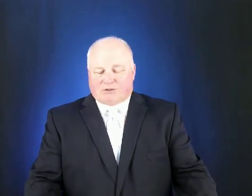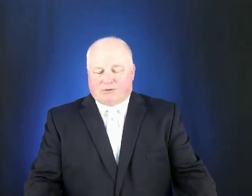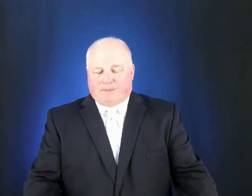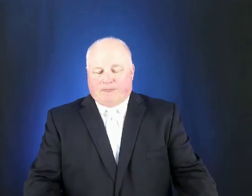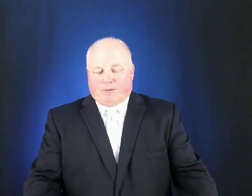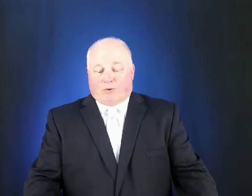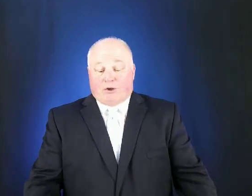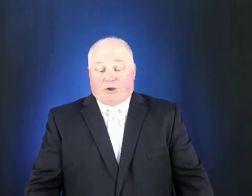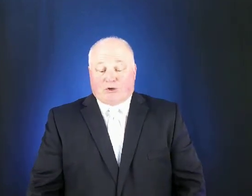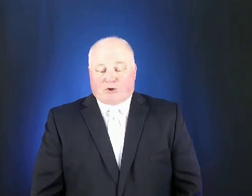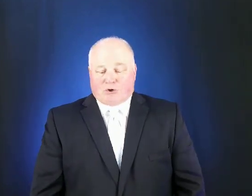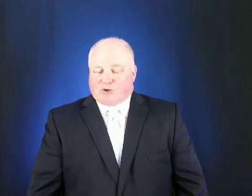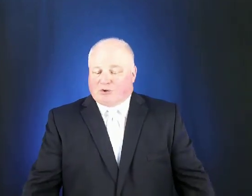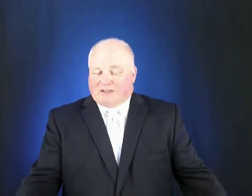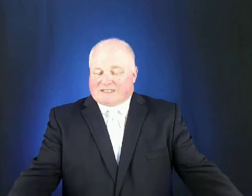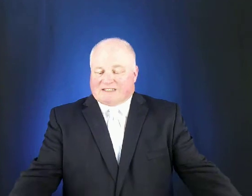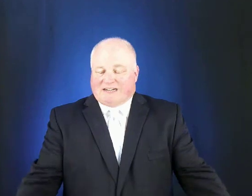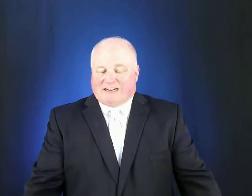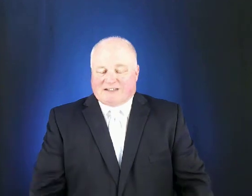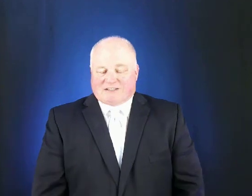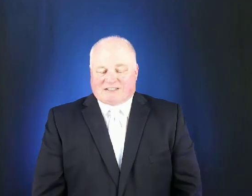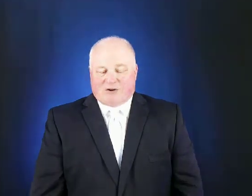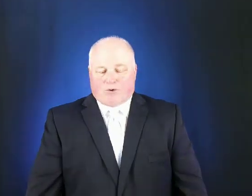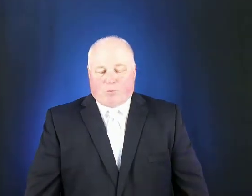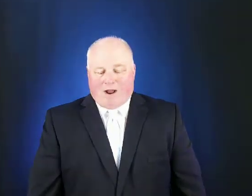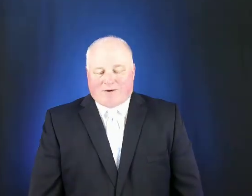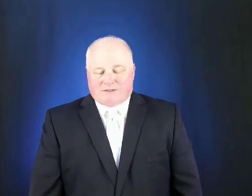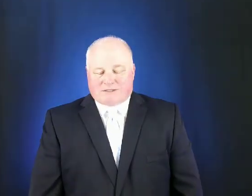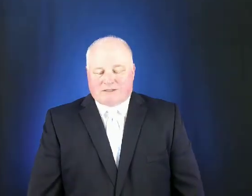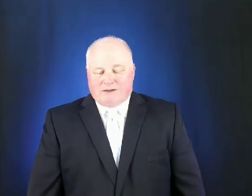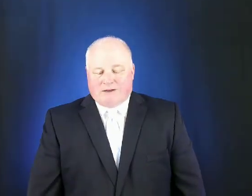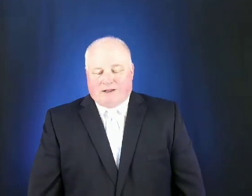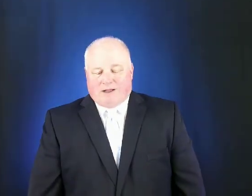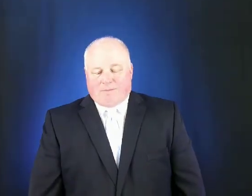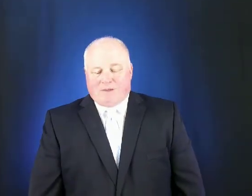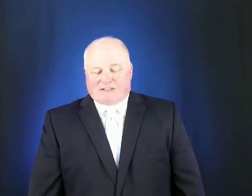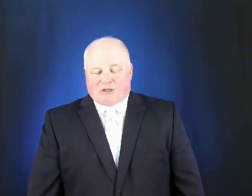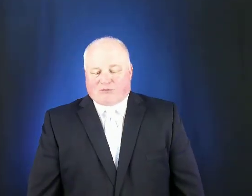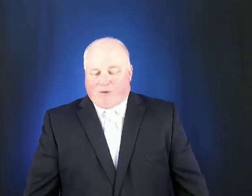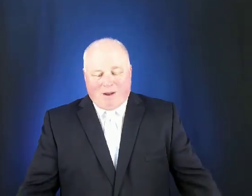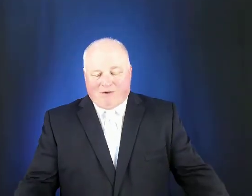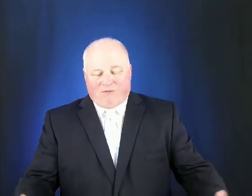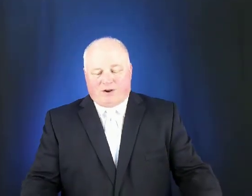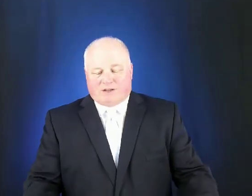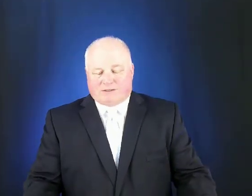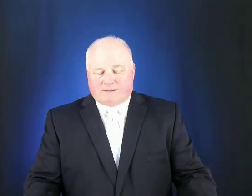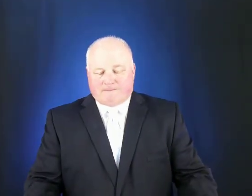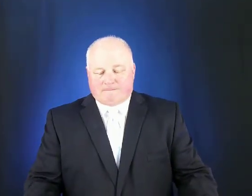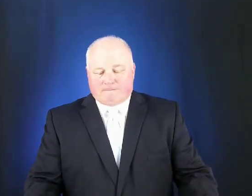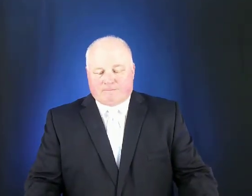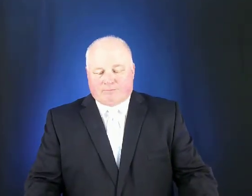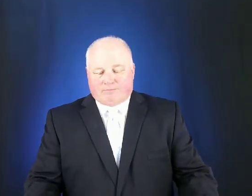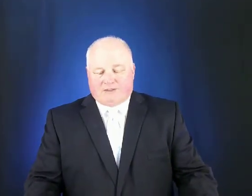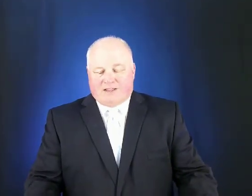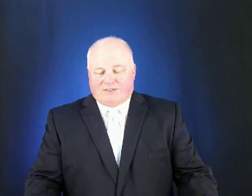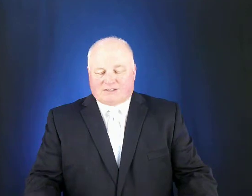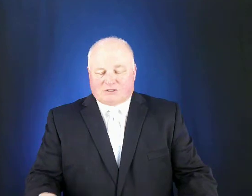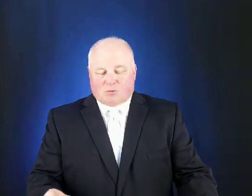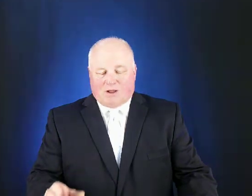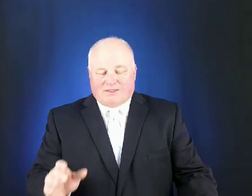when you go to church you're listening in to the secret wireless message from our friends and this is why the